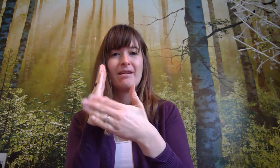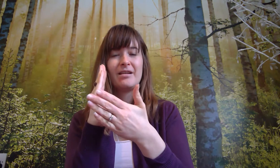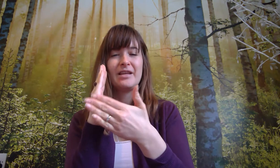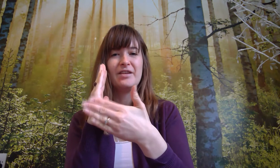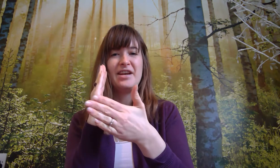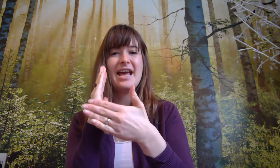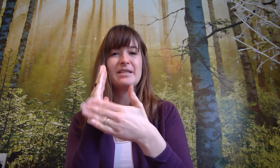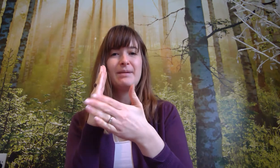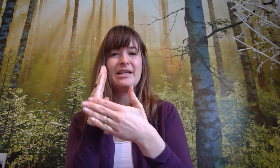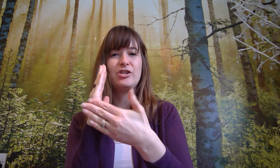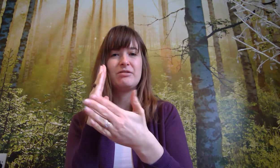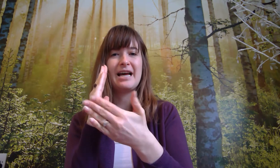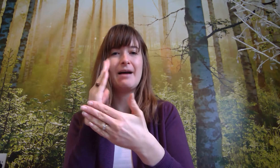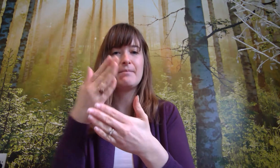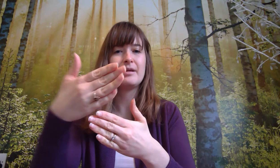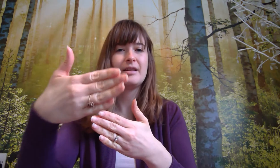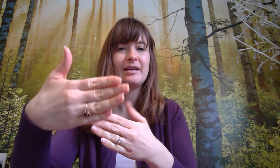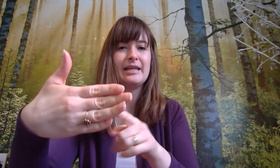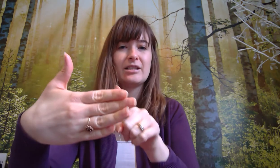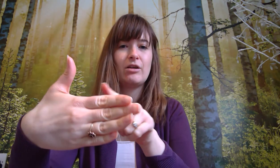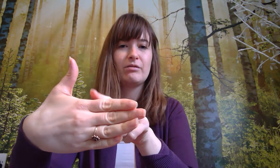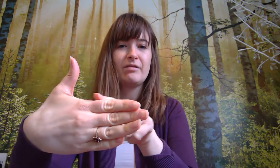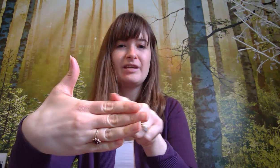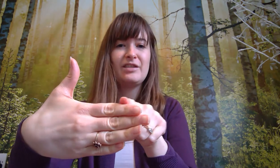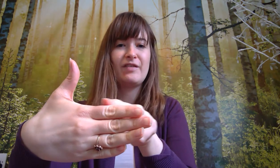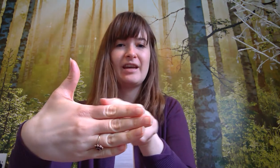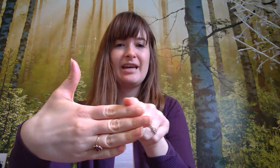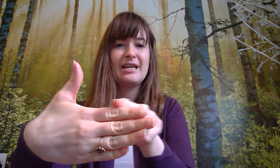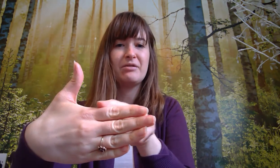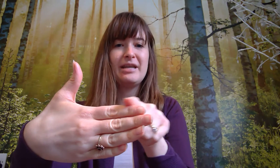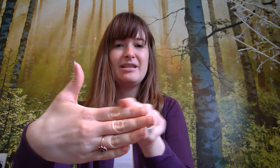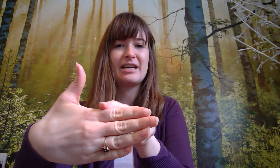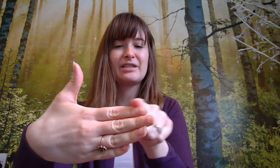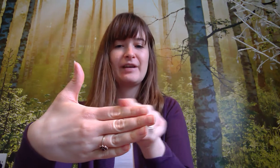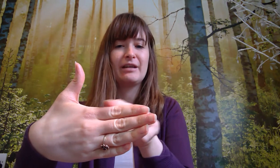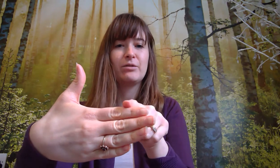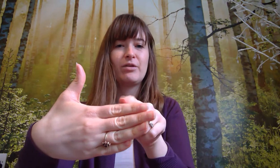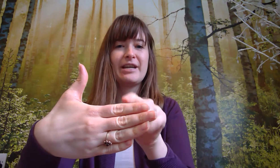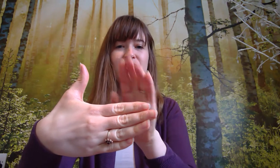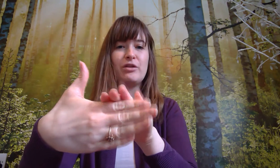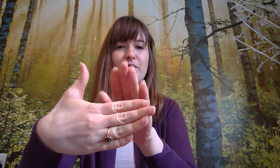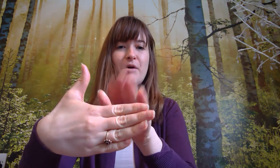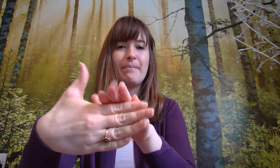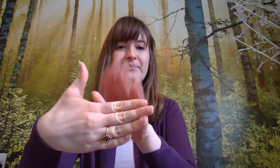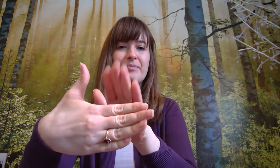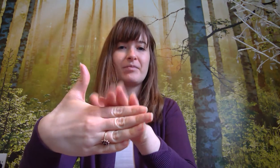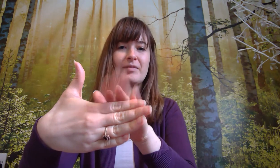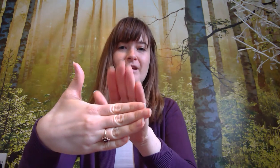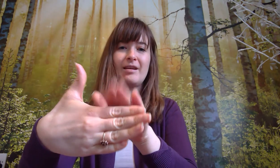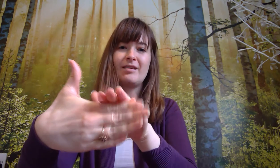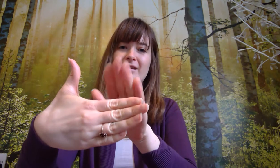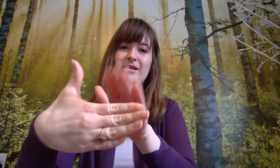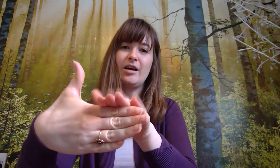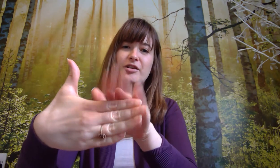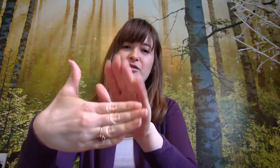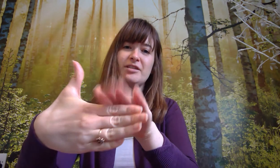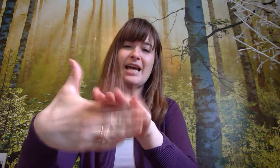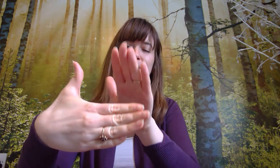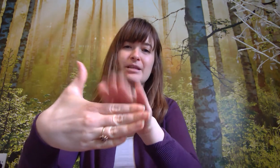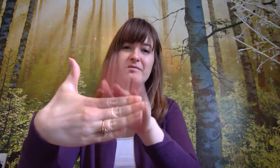then the next place you tap is along this finger here your index finger the one next to your thumb and you just tap down